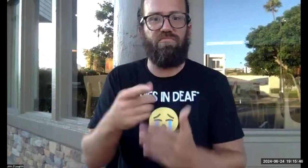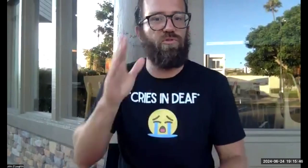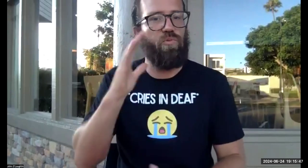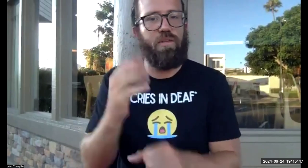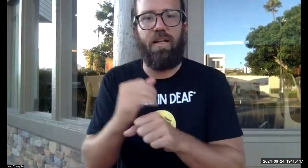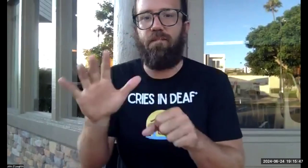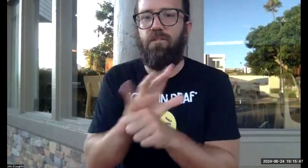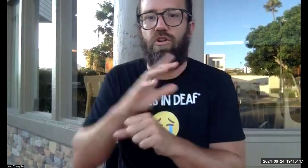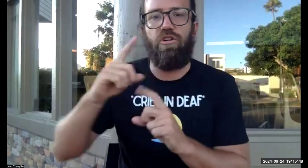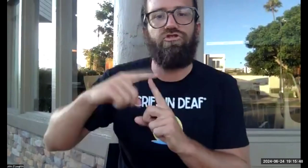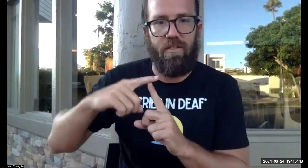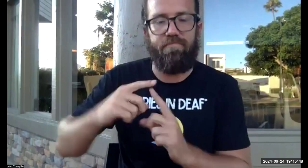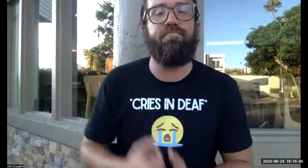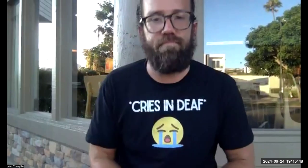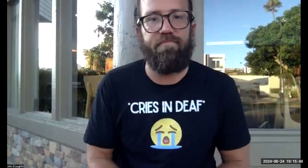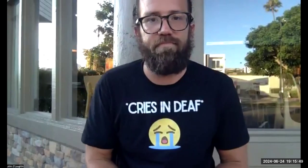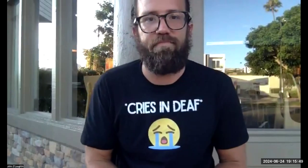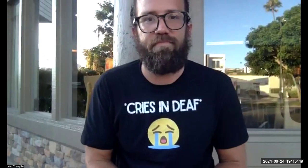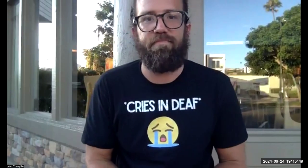If you do all of this, you will get full credit.